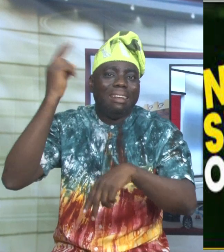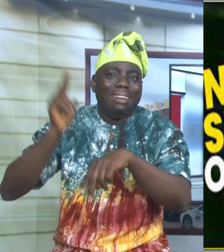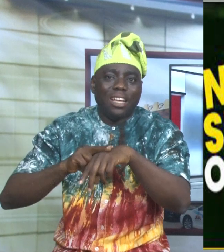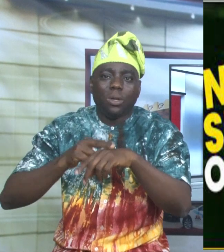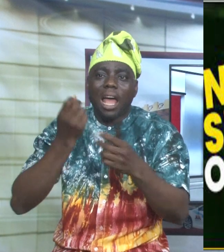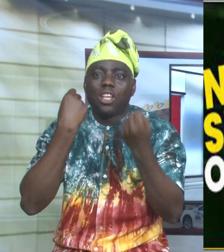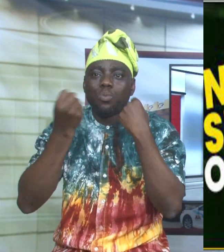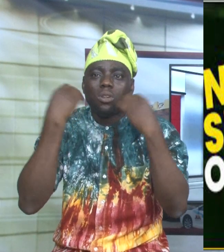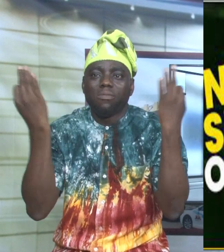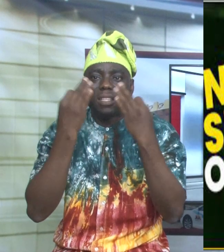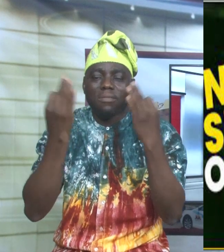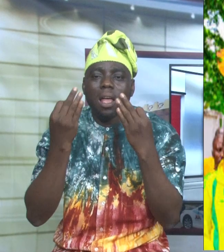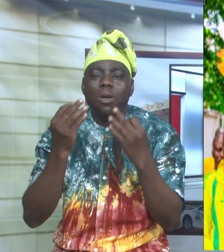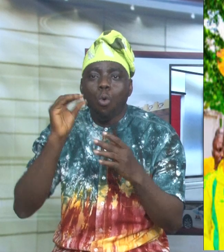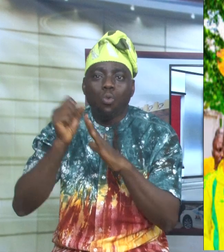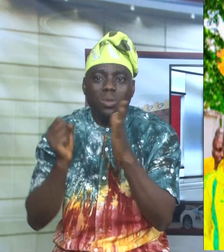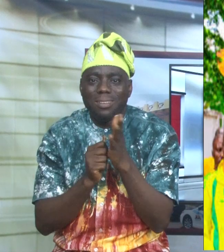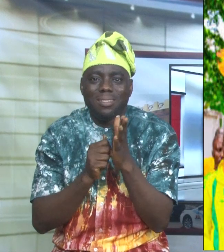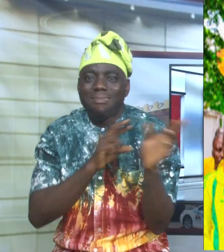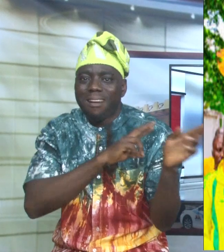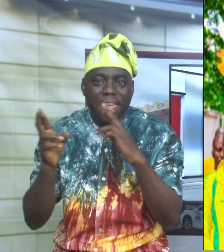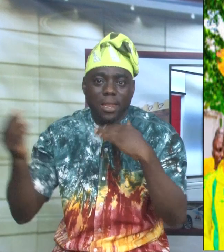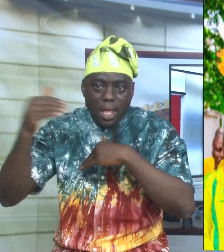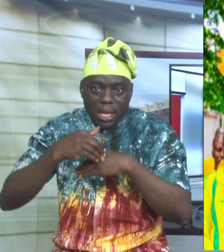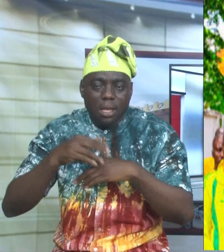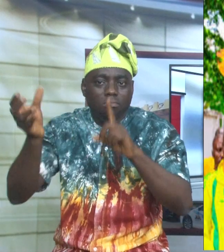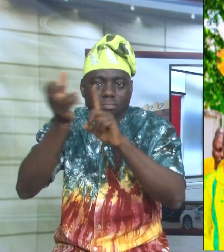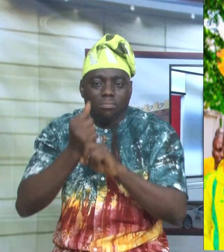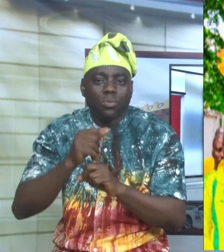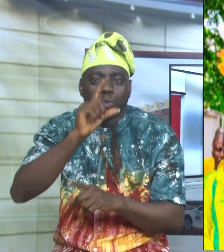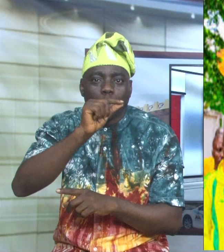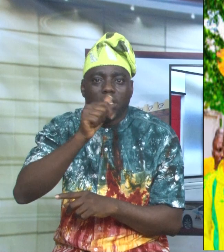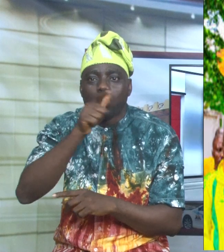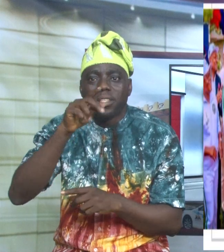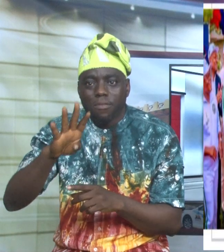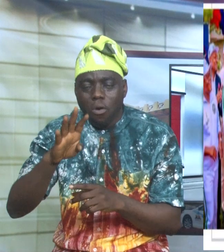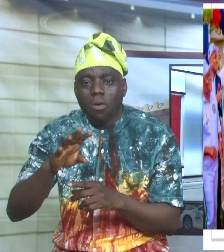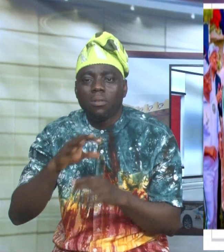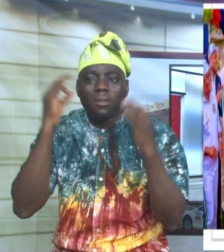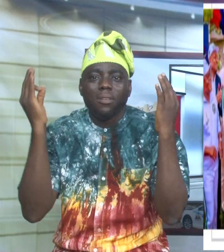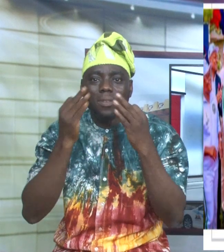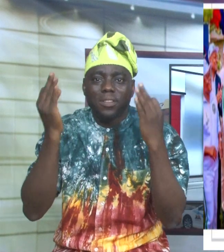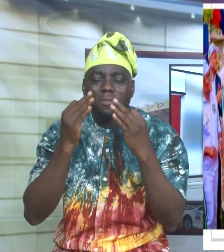is set again to host the 2024 edition of the prestigious Fiesta later in the year.